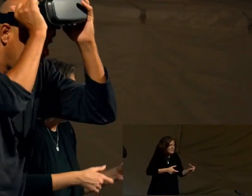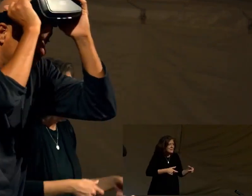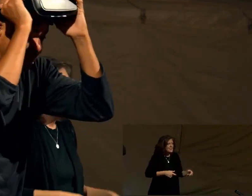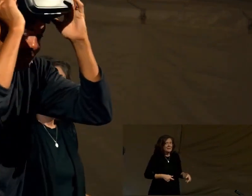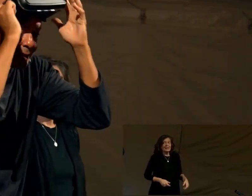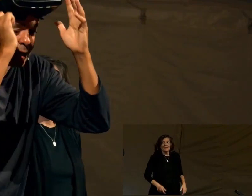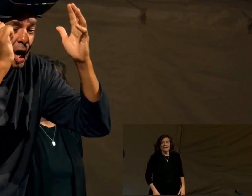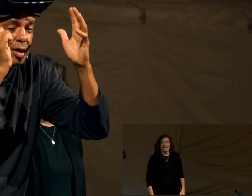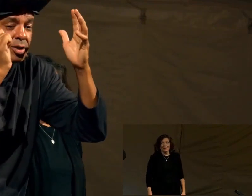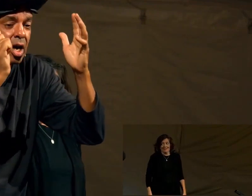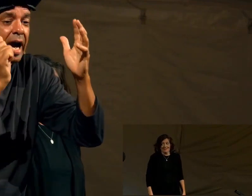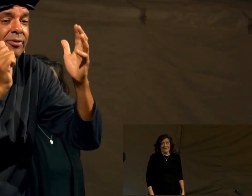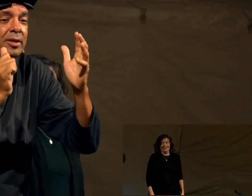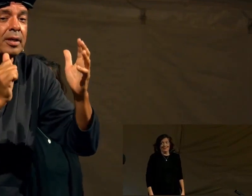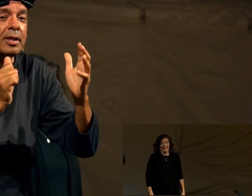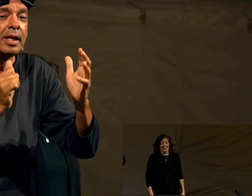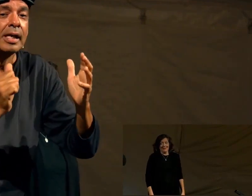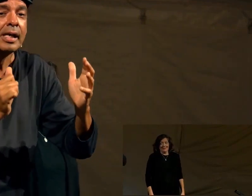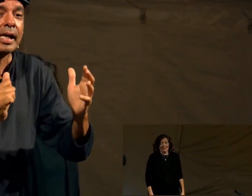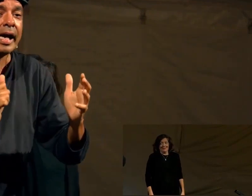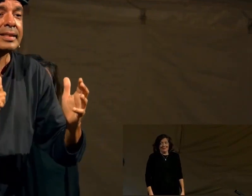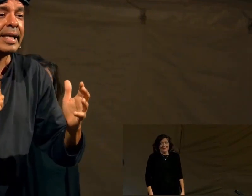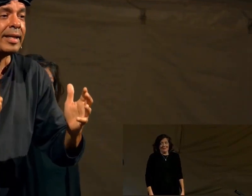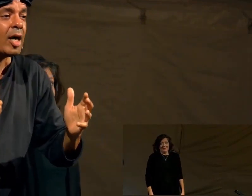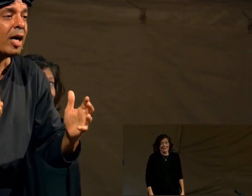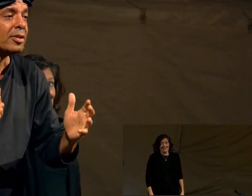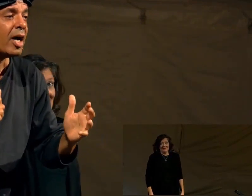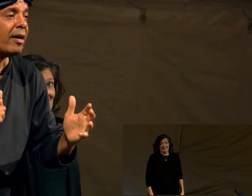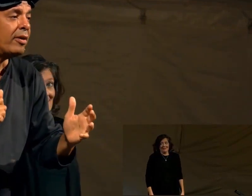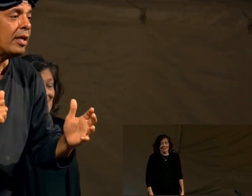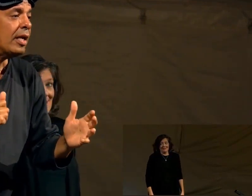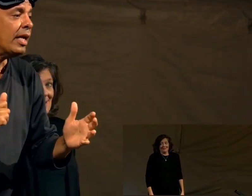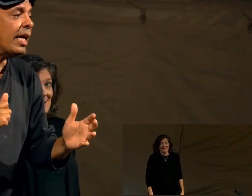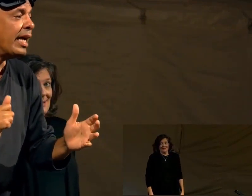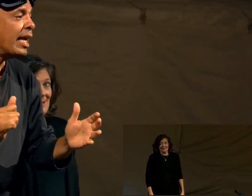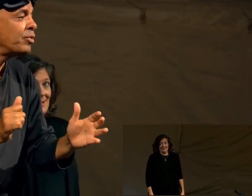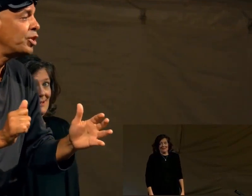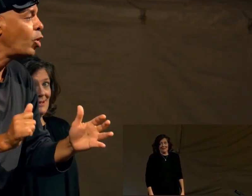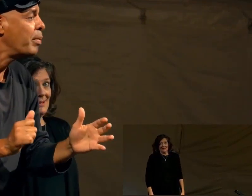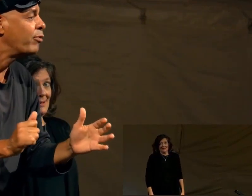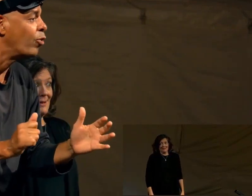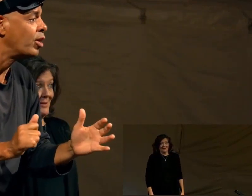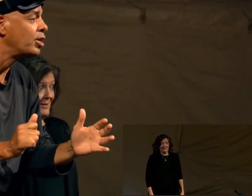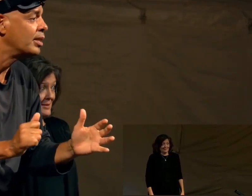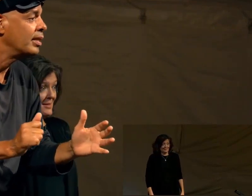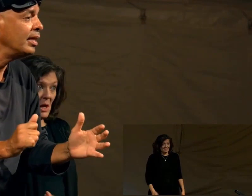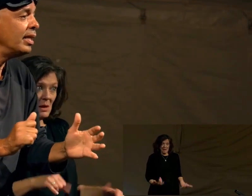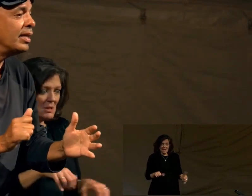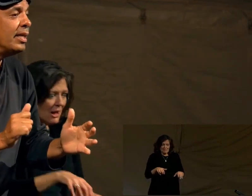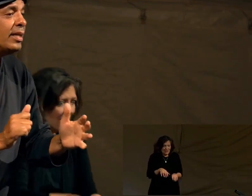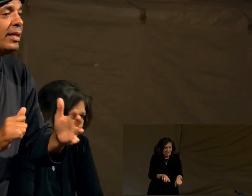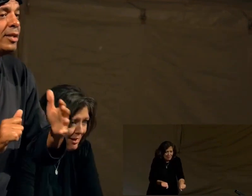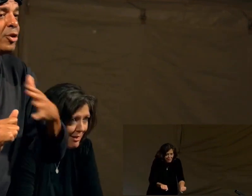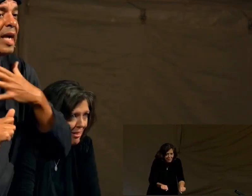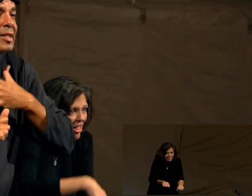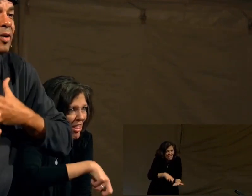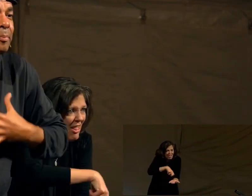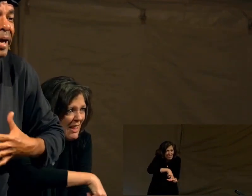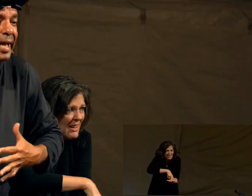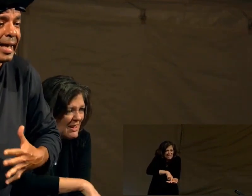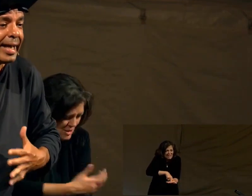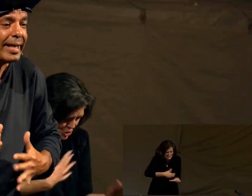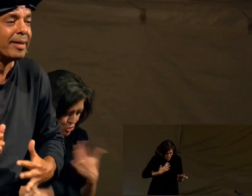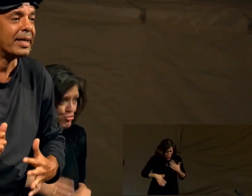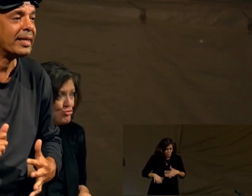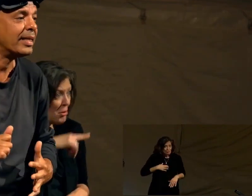and and I take the goggles off I take the goggles off and I'm still on my force dressed